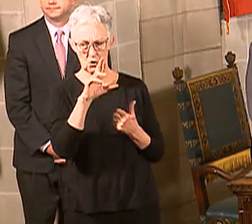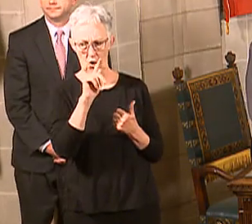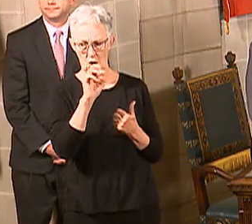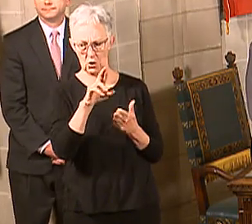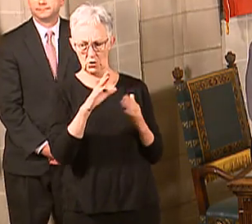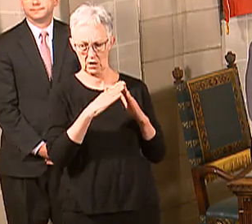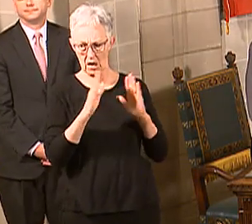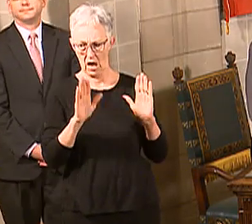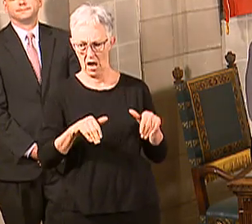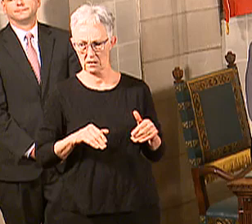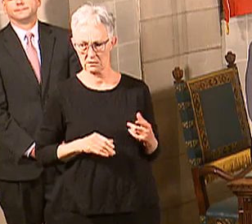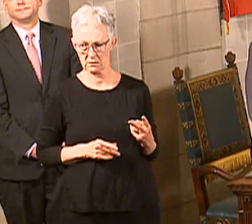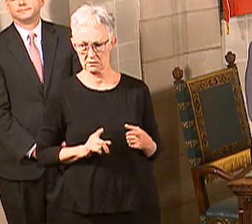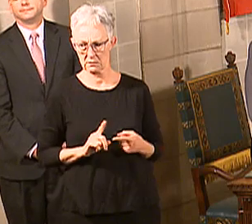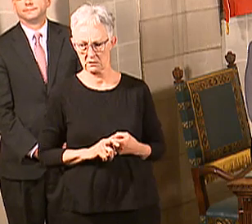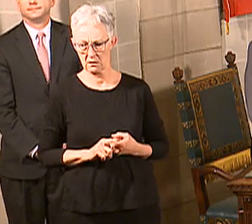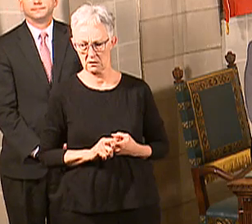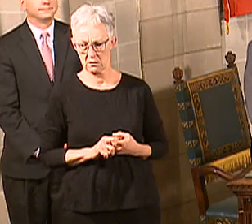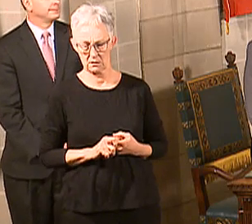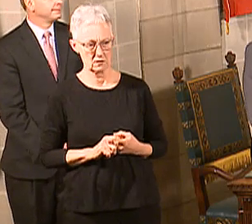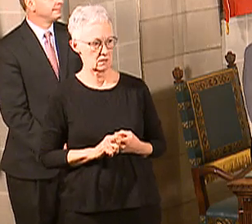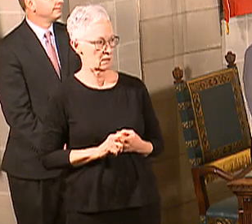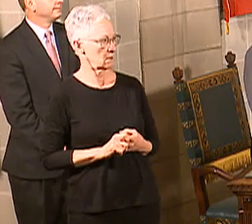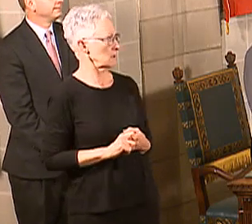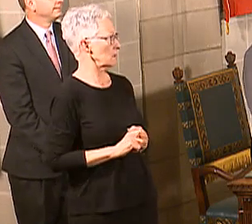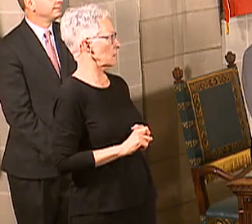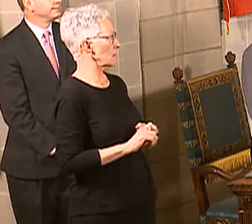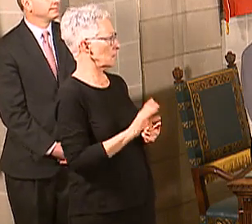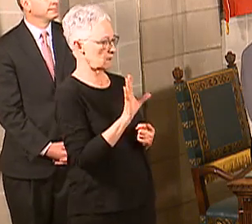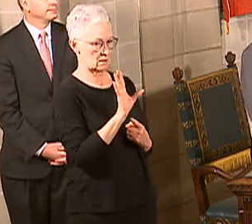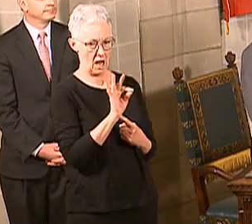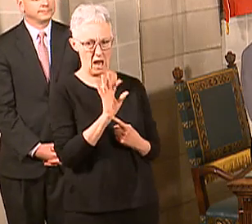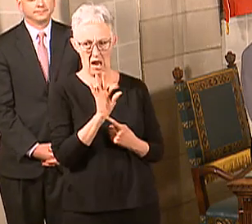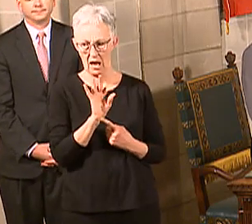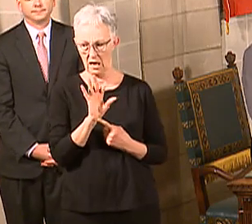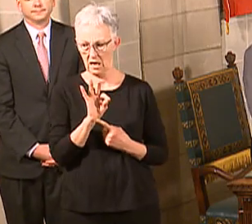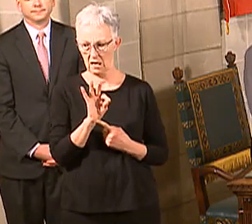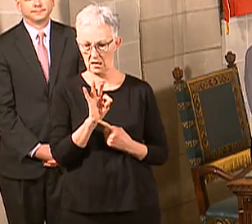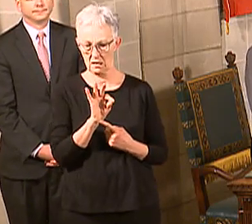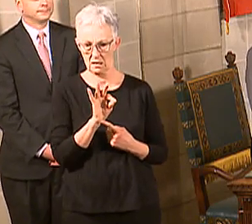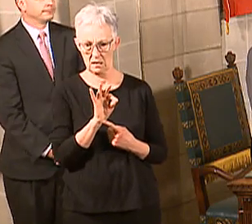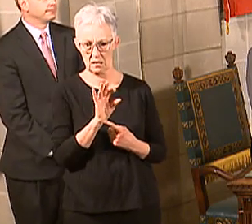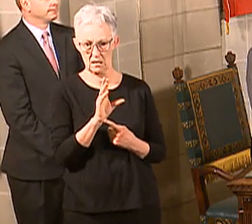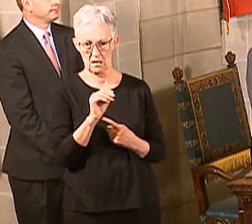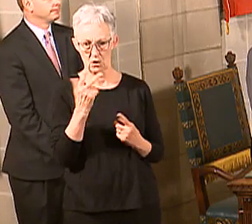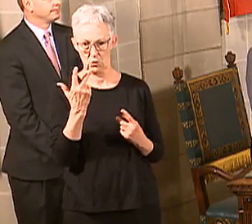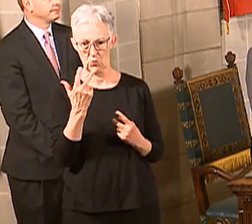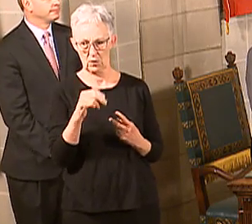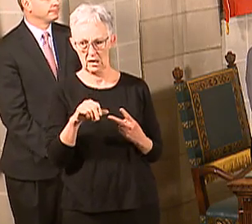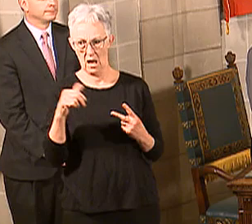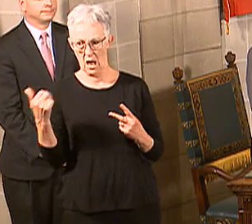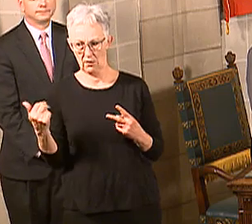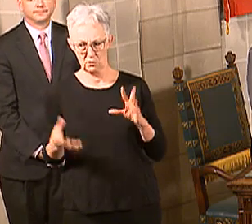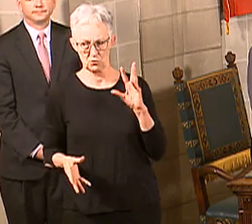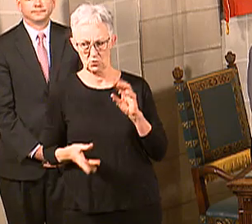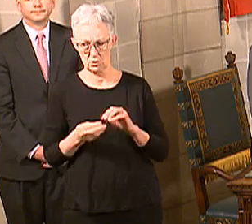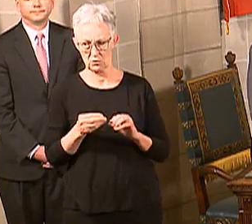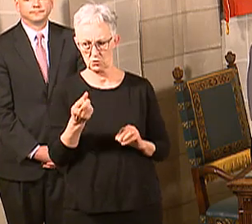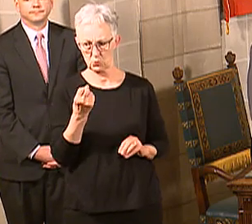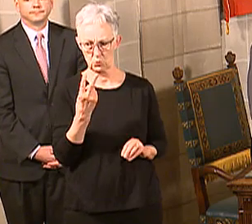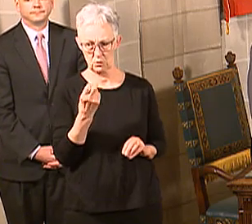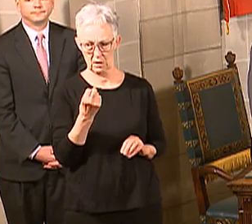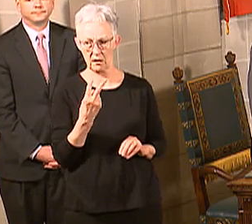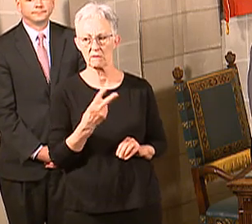there are... There's nine at Carter House, right? So plus three other facilities with one person, that would be 12. maybe that's... 13